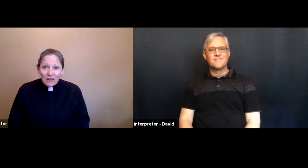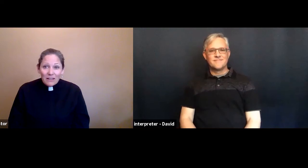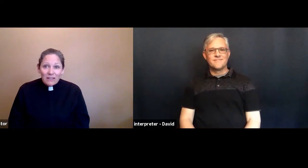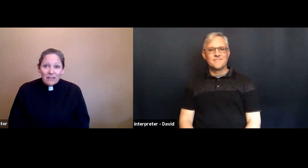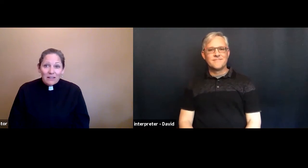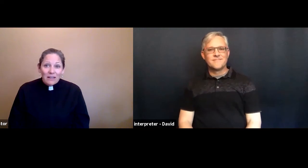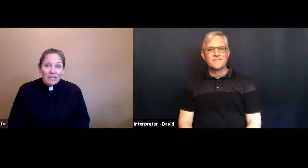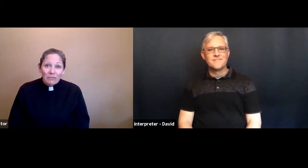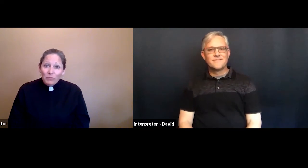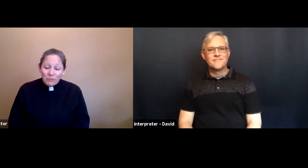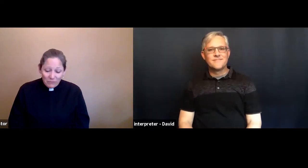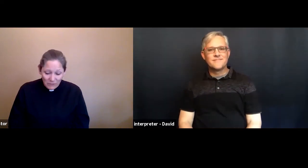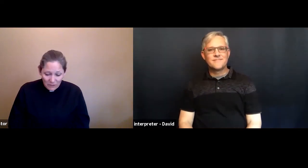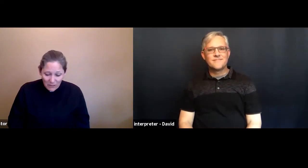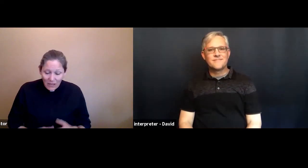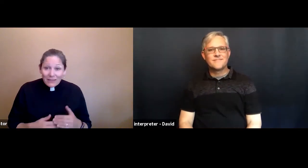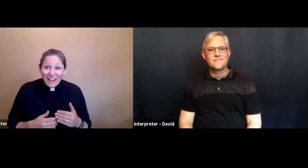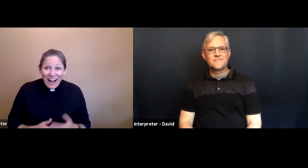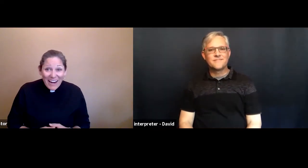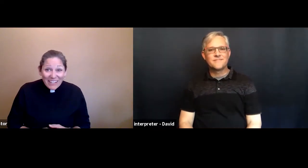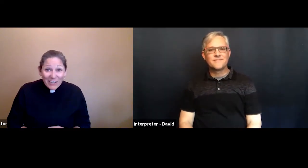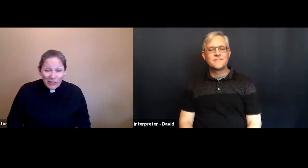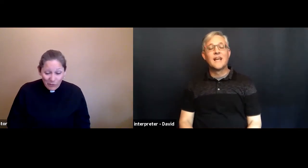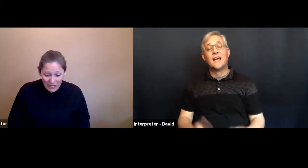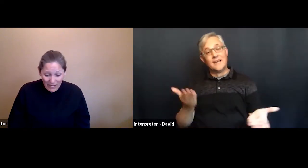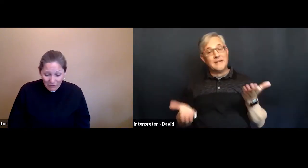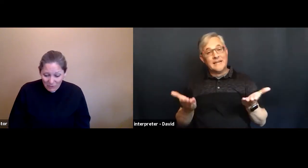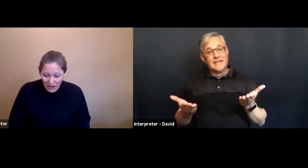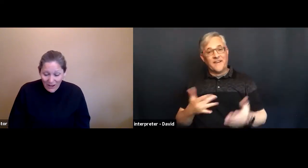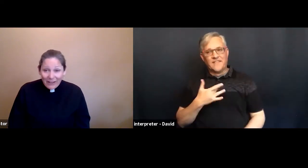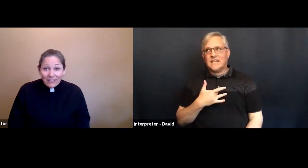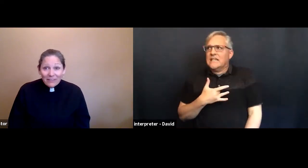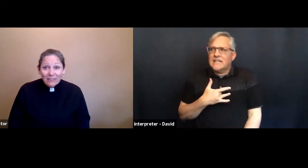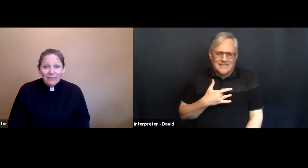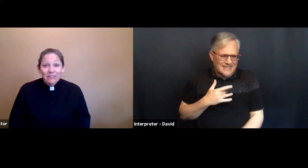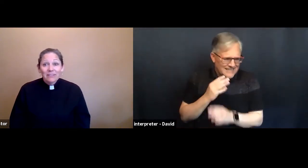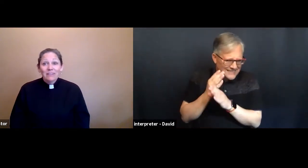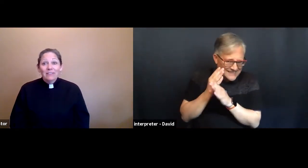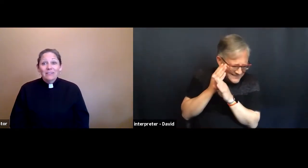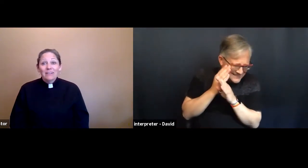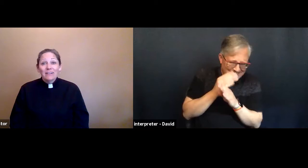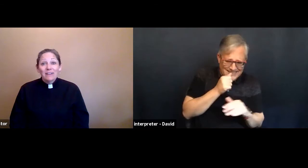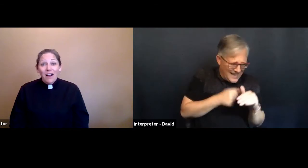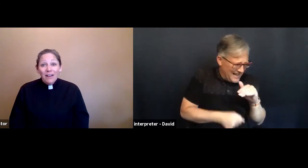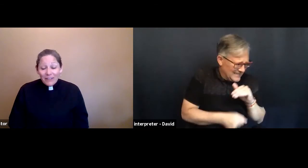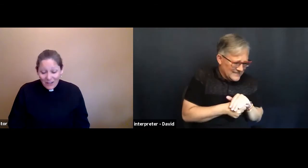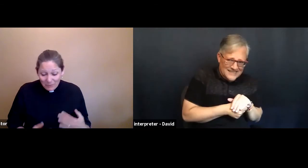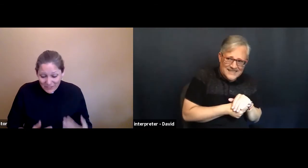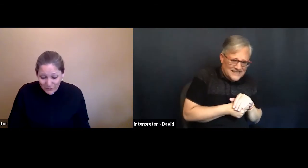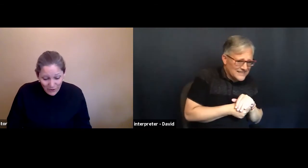and even when we feel like hiding away from God God comes to